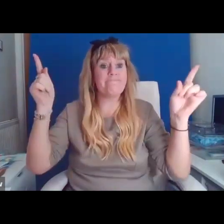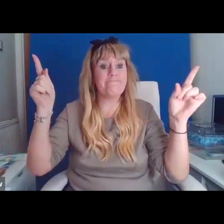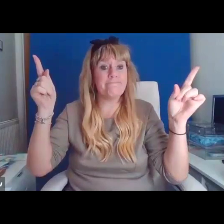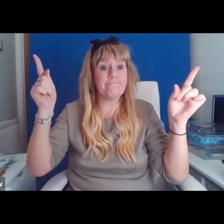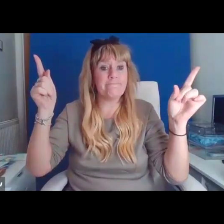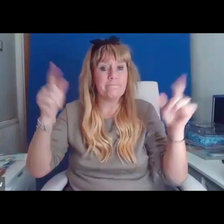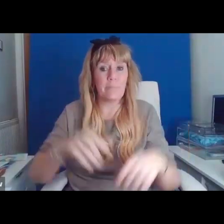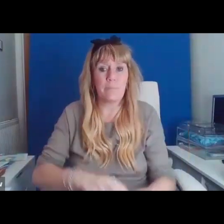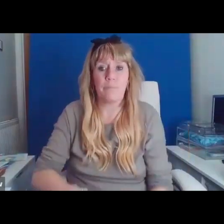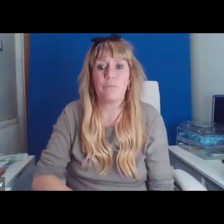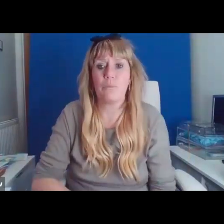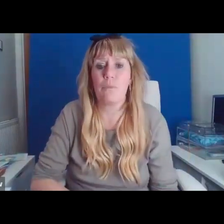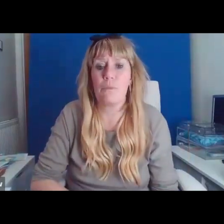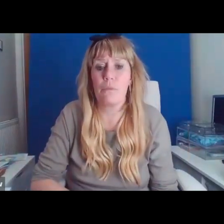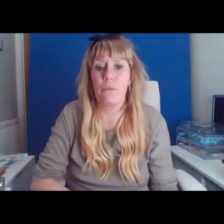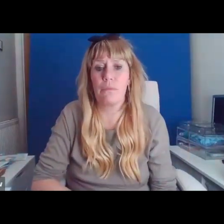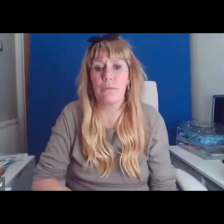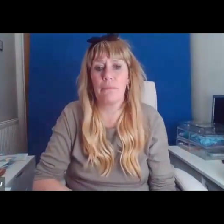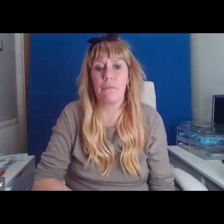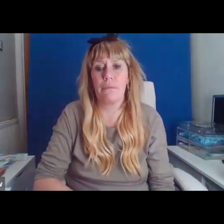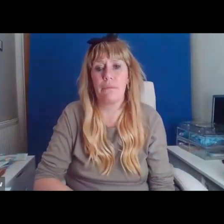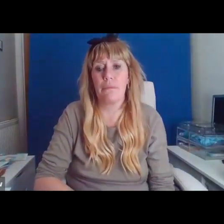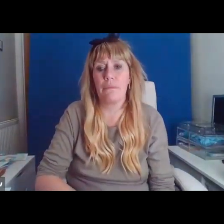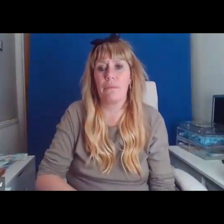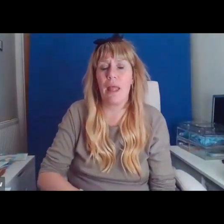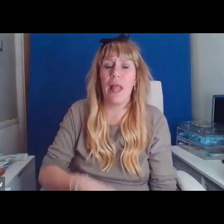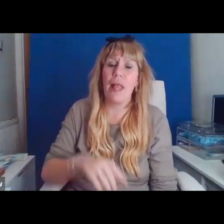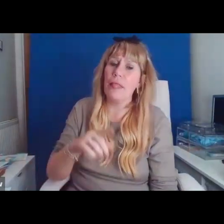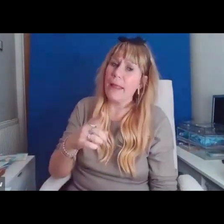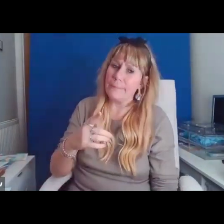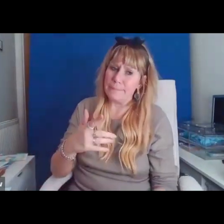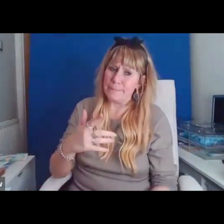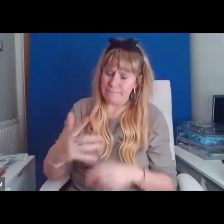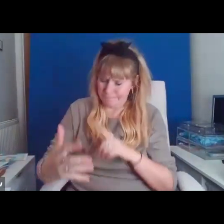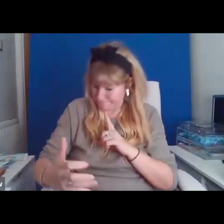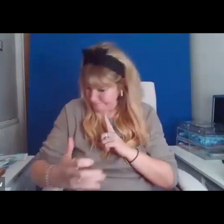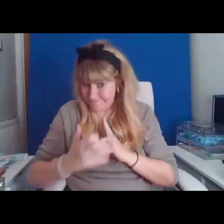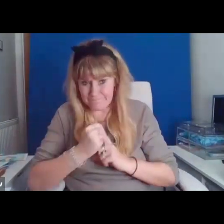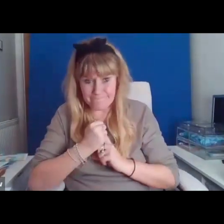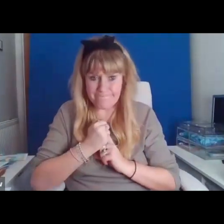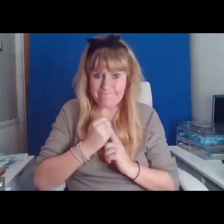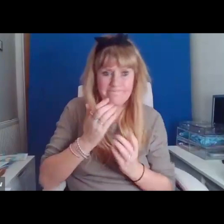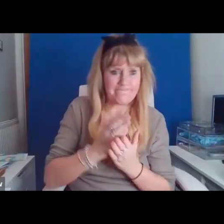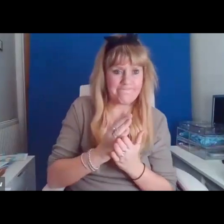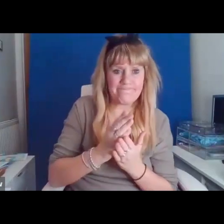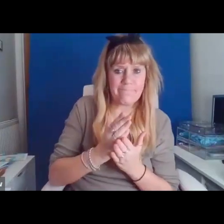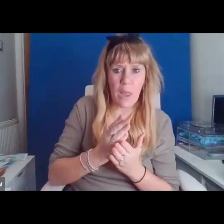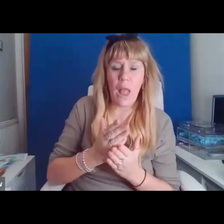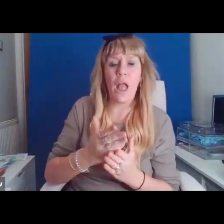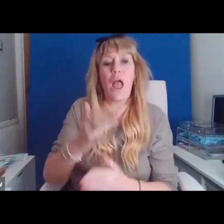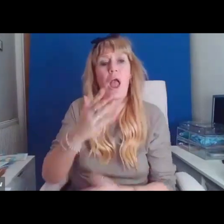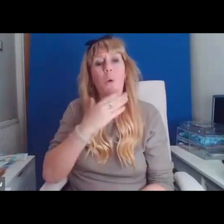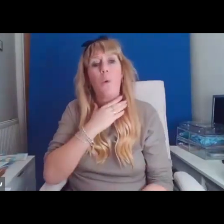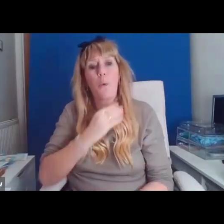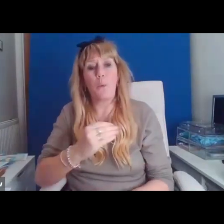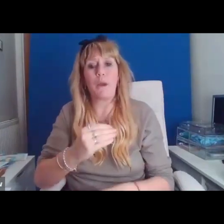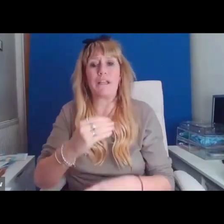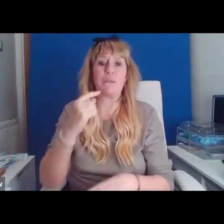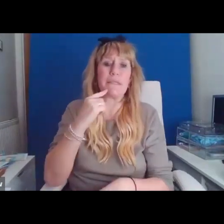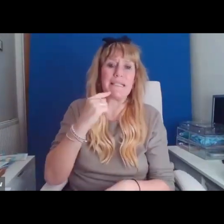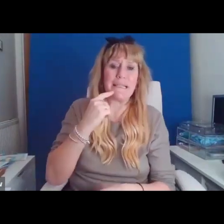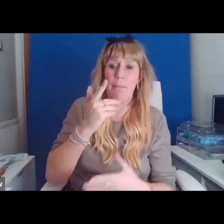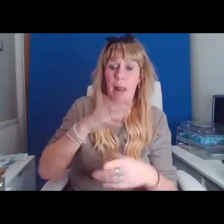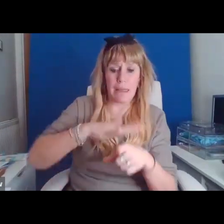That which lives in me unclearly. Sometimes I wish it was simple as the blood. Tests say nothing.